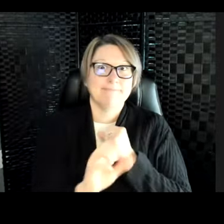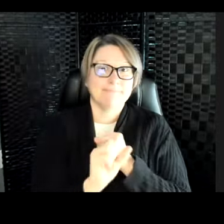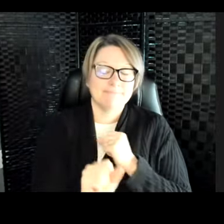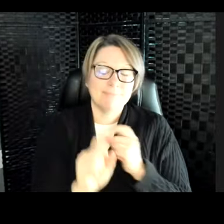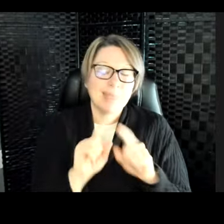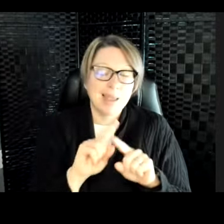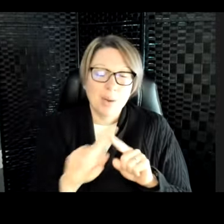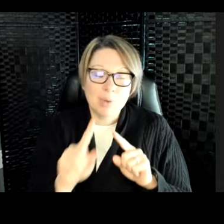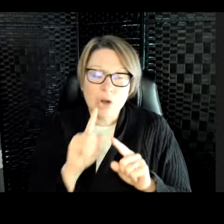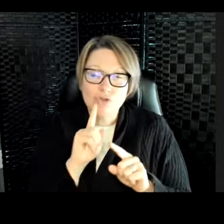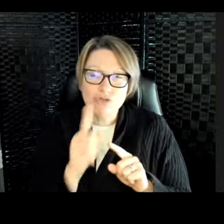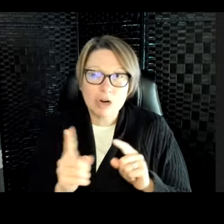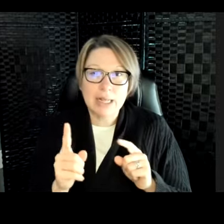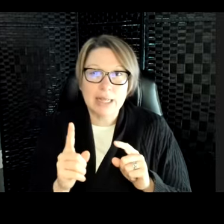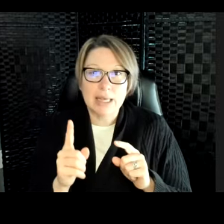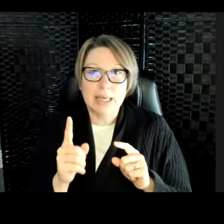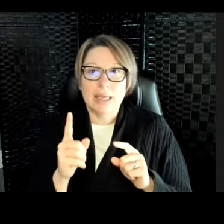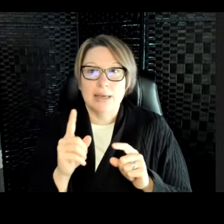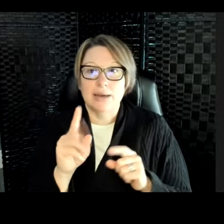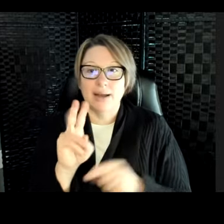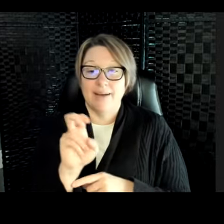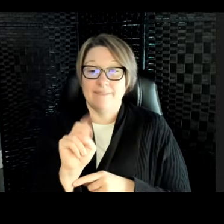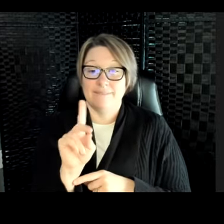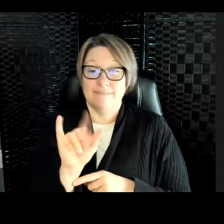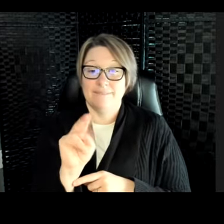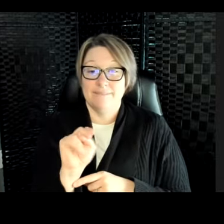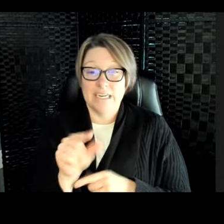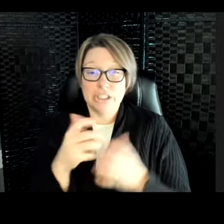to be killed by a vending machine falling on you or from falling out of a chair.